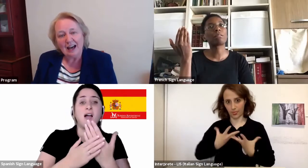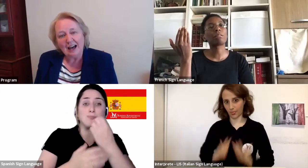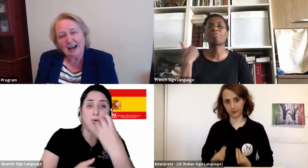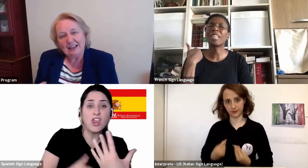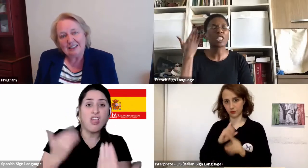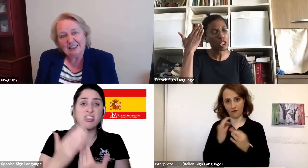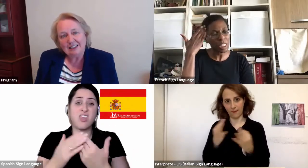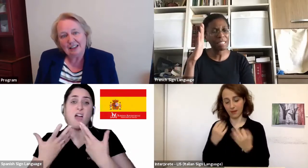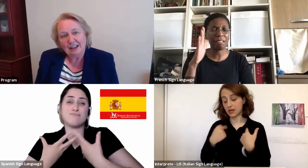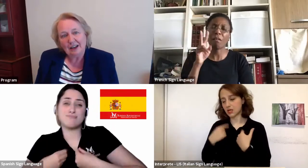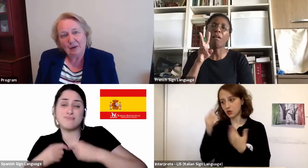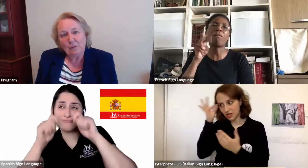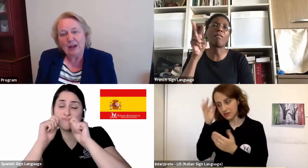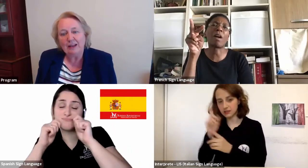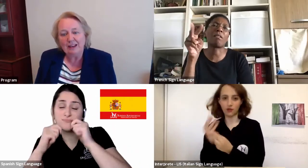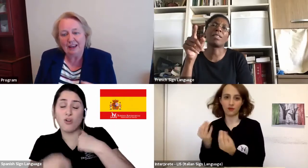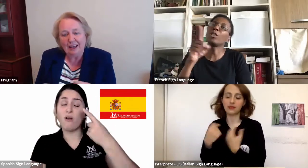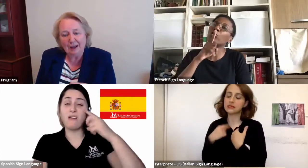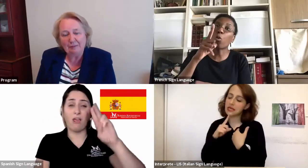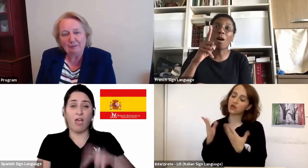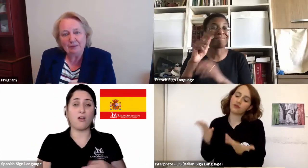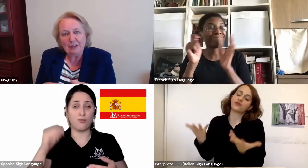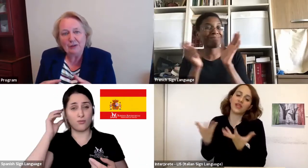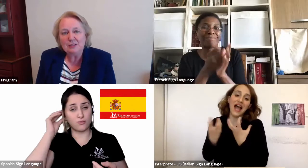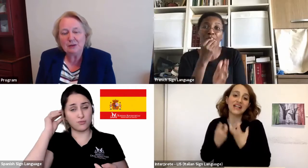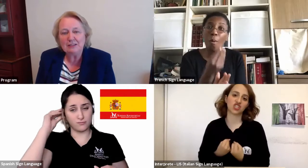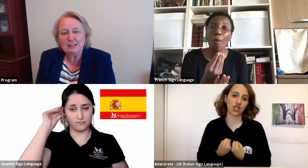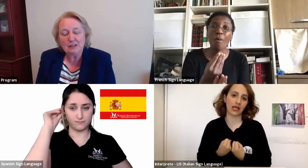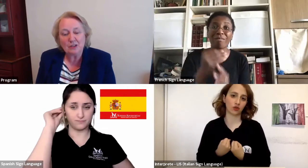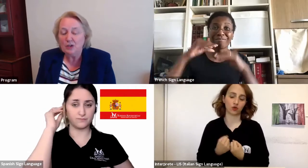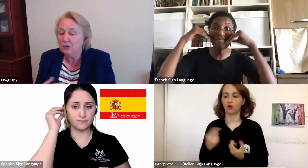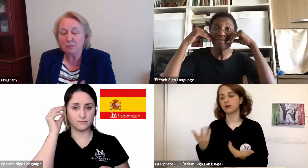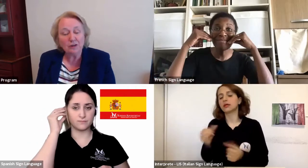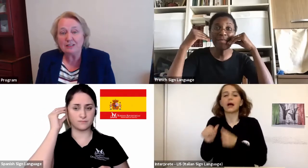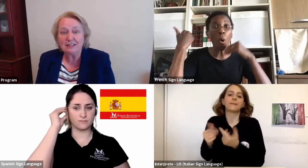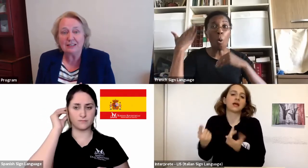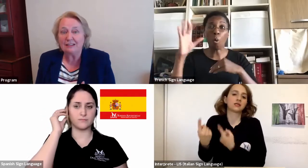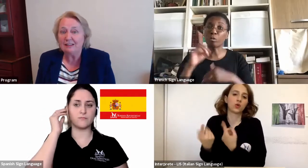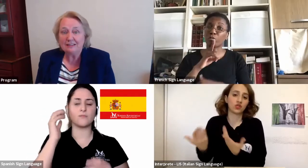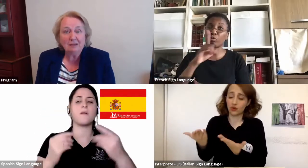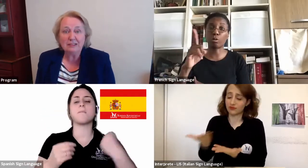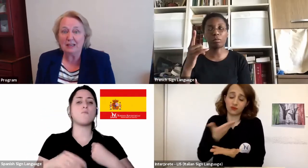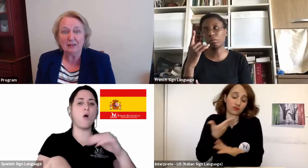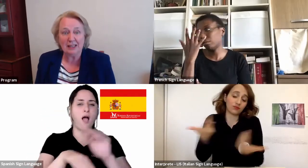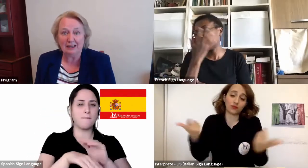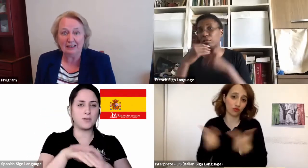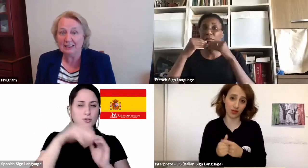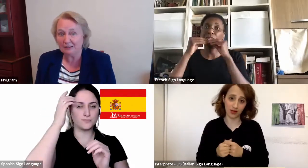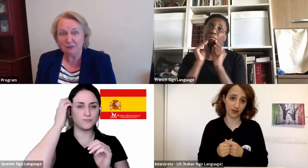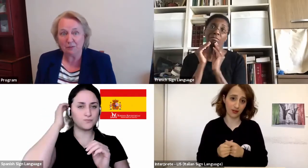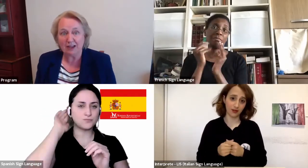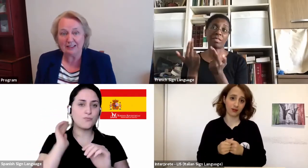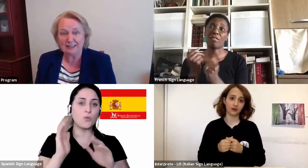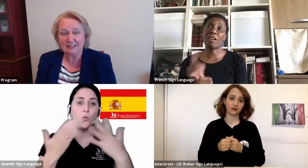I said, when you experience loss, you process it time and time again